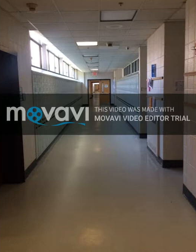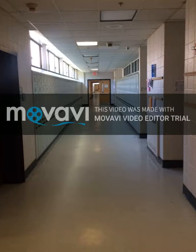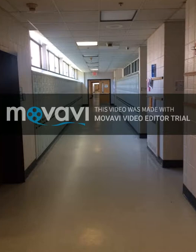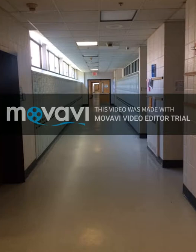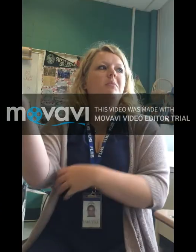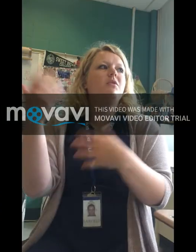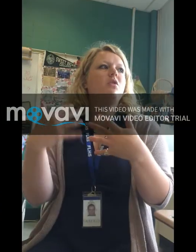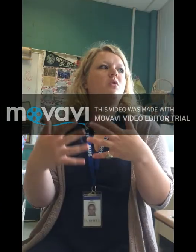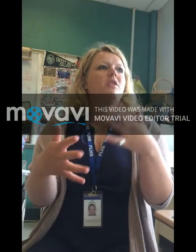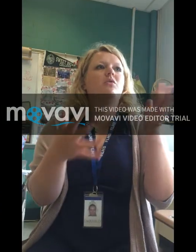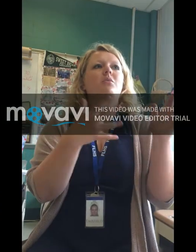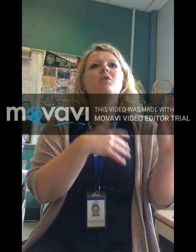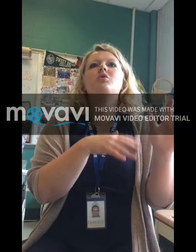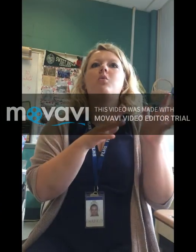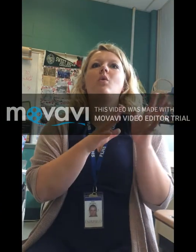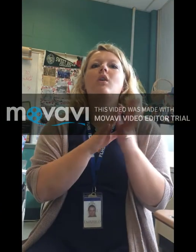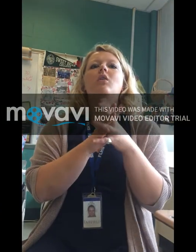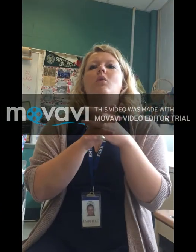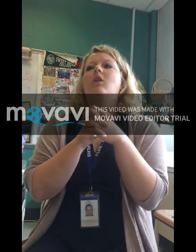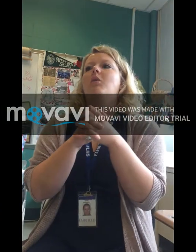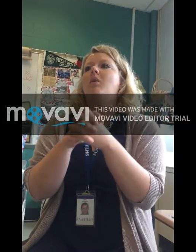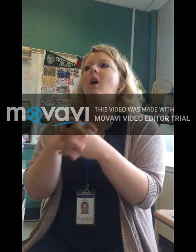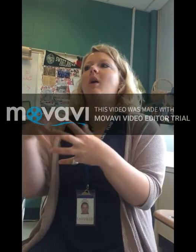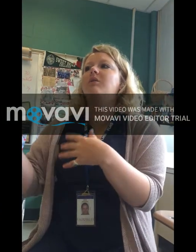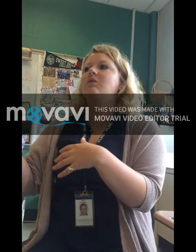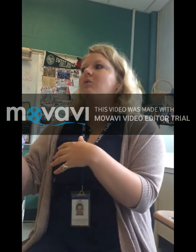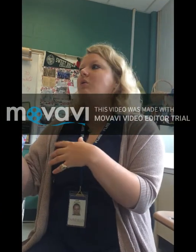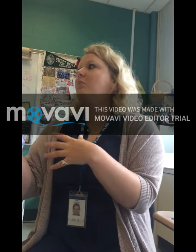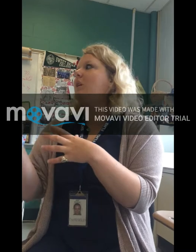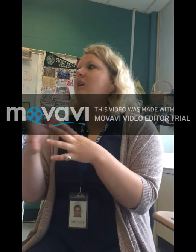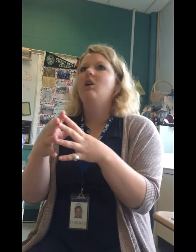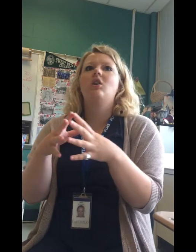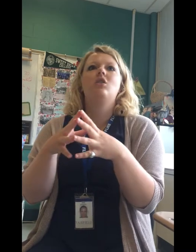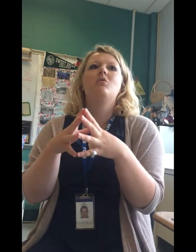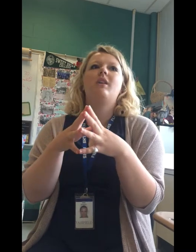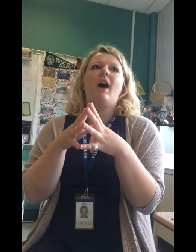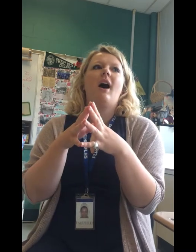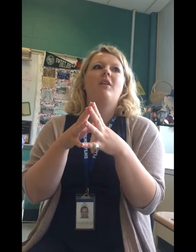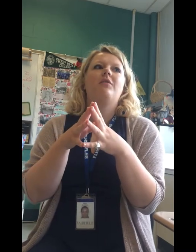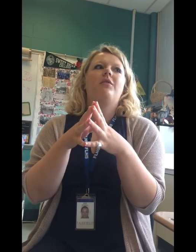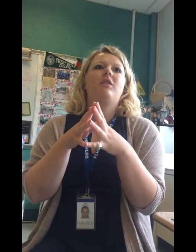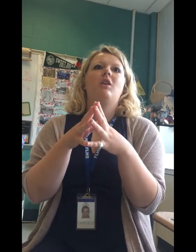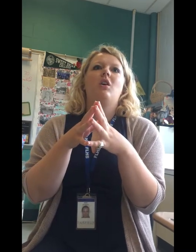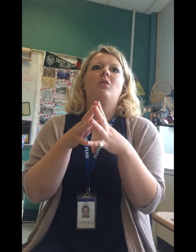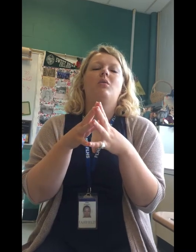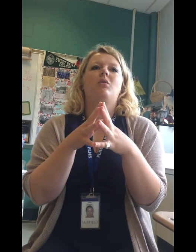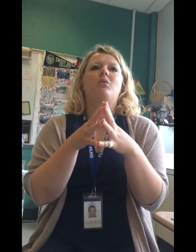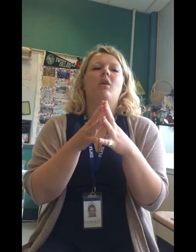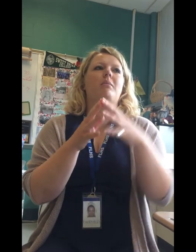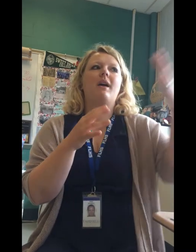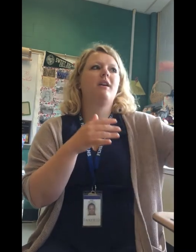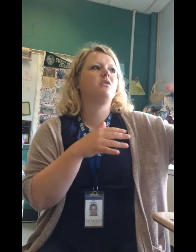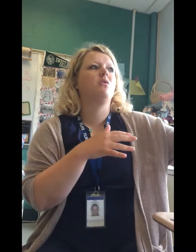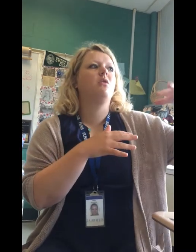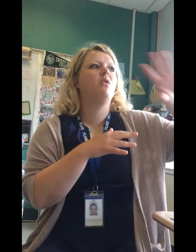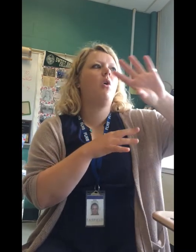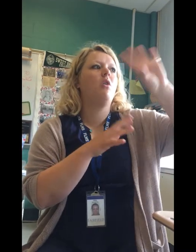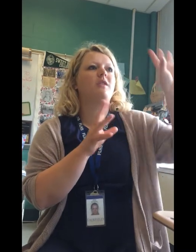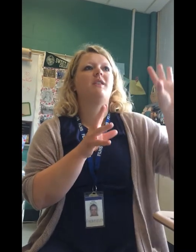community. If you go next door to Bridgeport or where I went to school in New Britain, you would have, you know, where at my high school all the